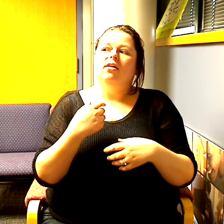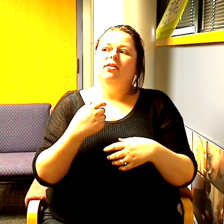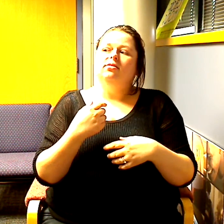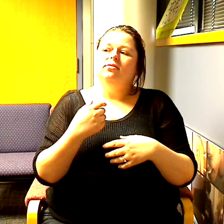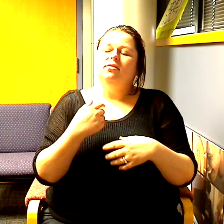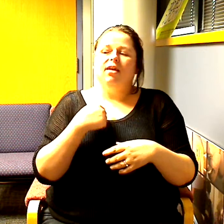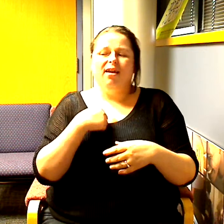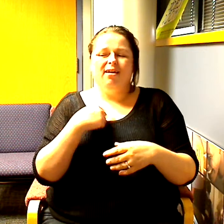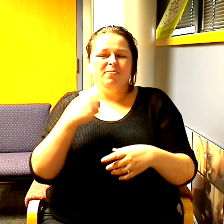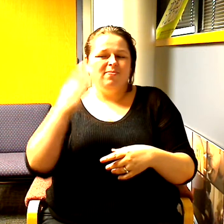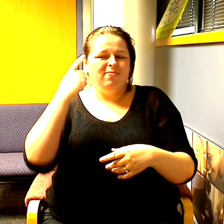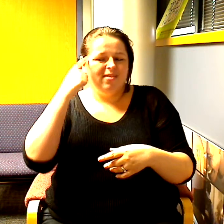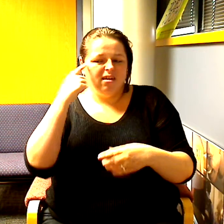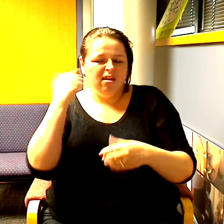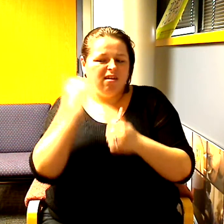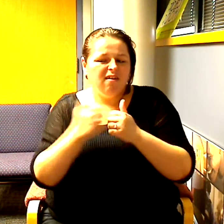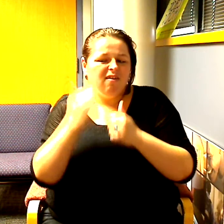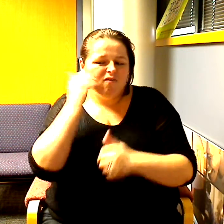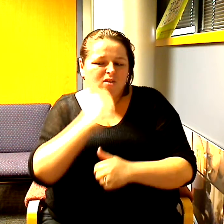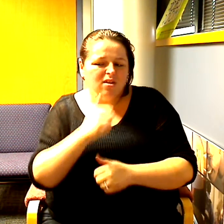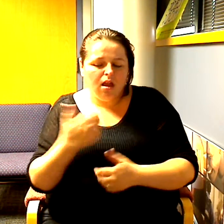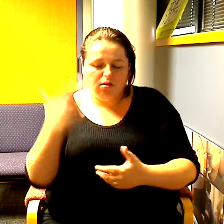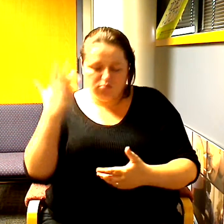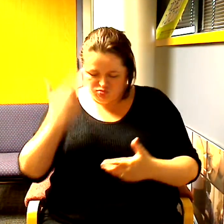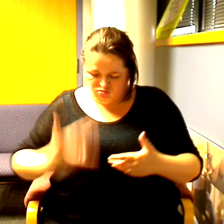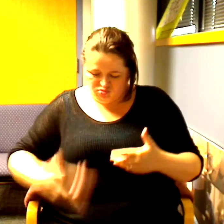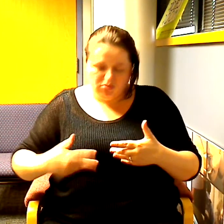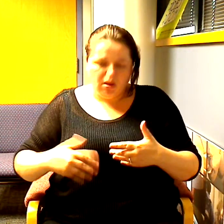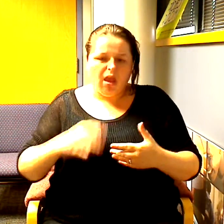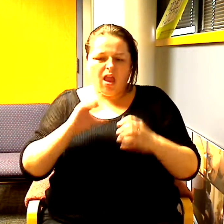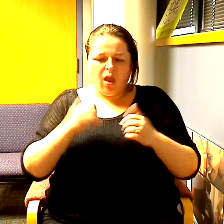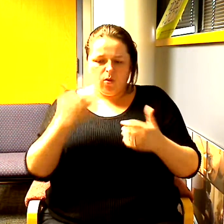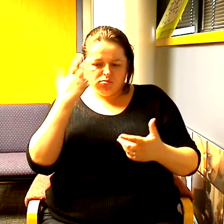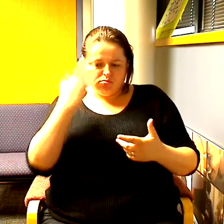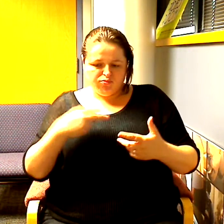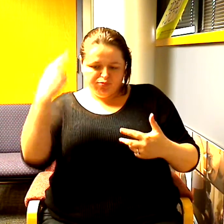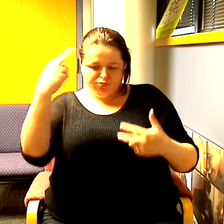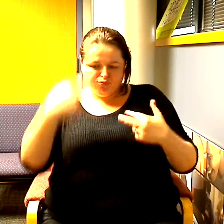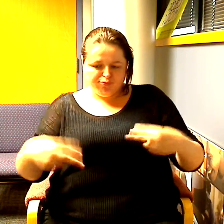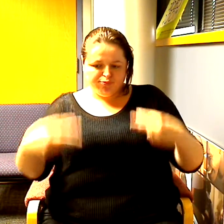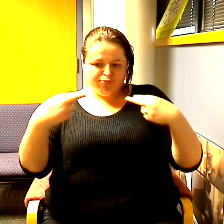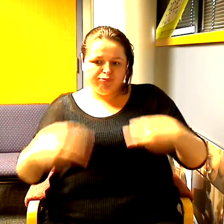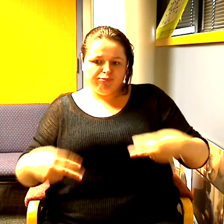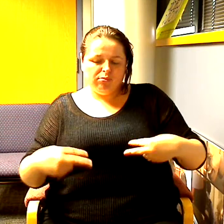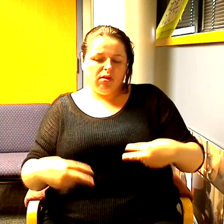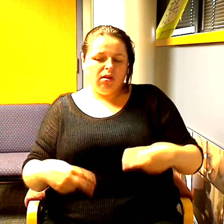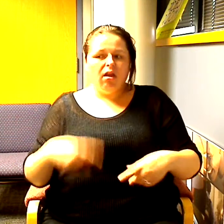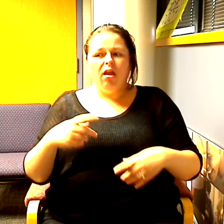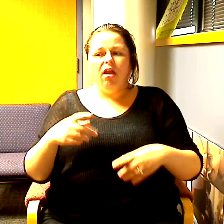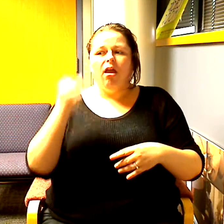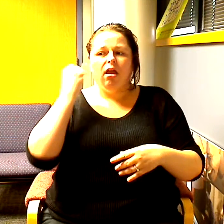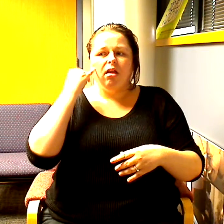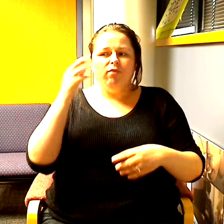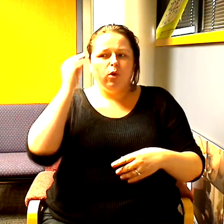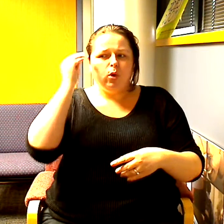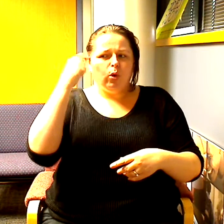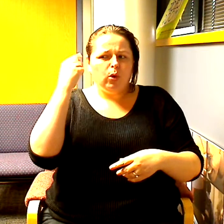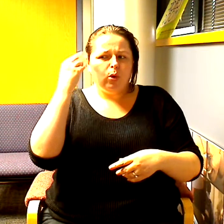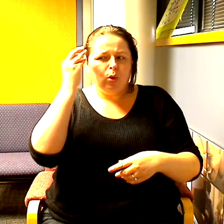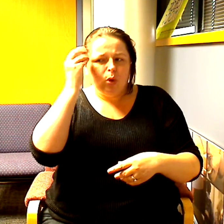every day and if you ever are wondering you know if I have thinner thighs and shinier hair